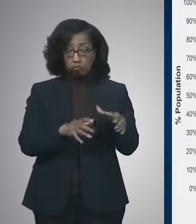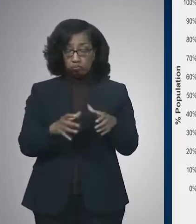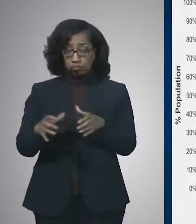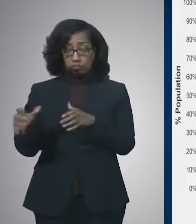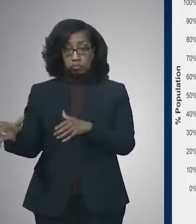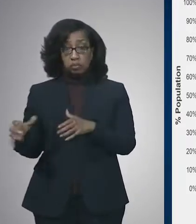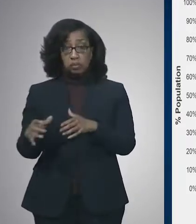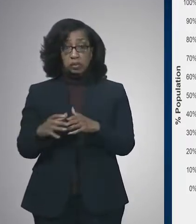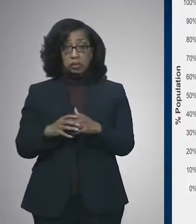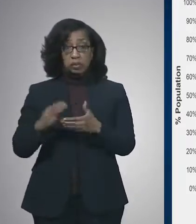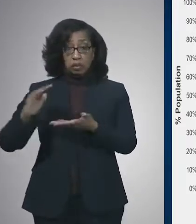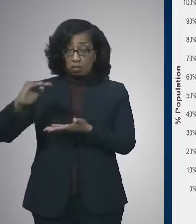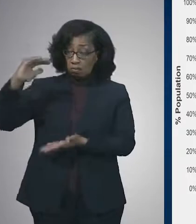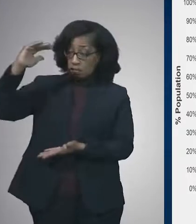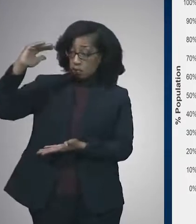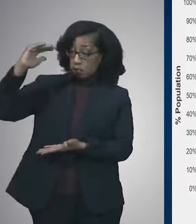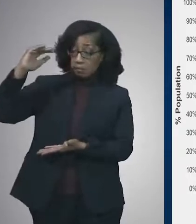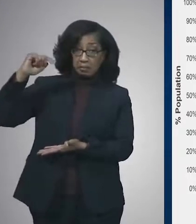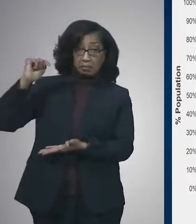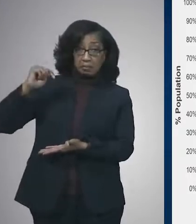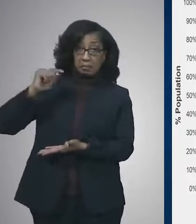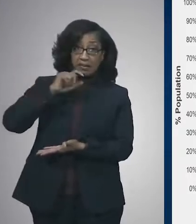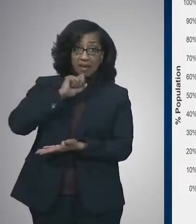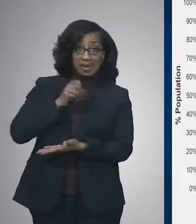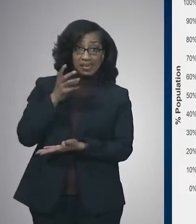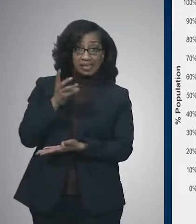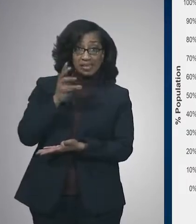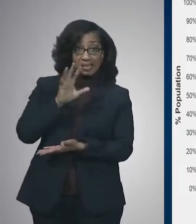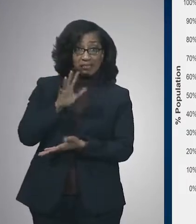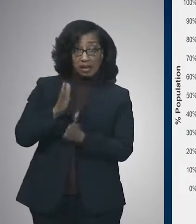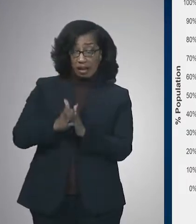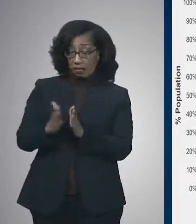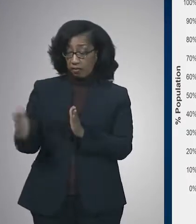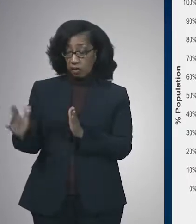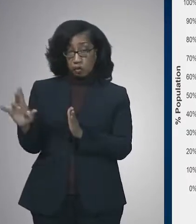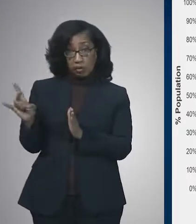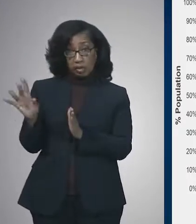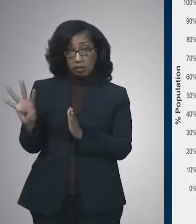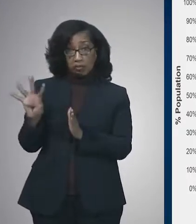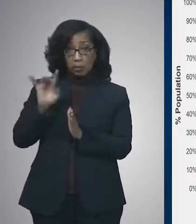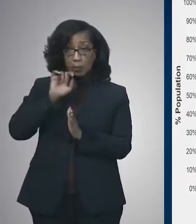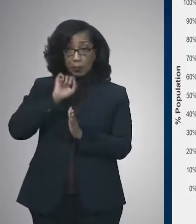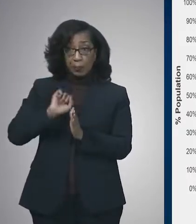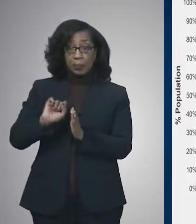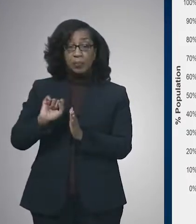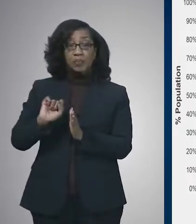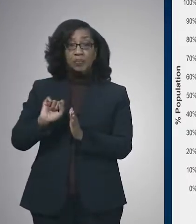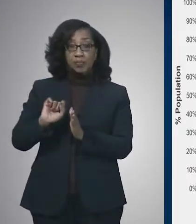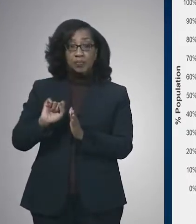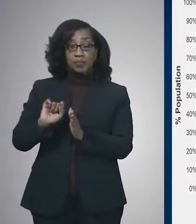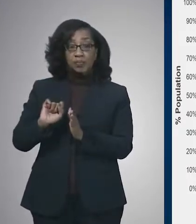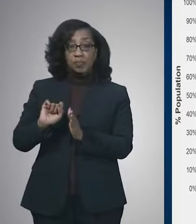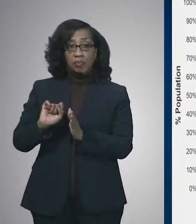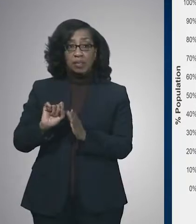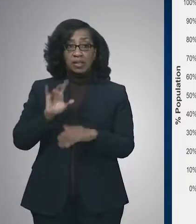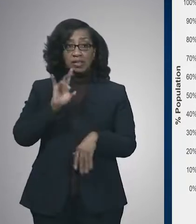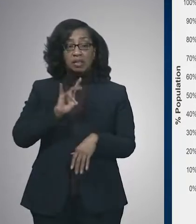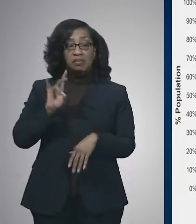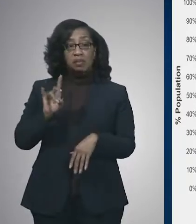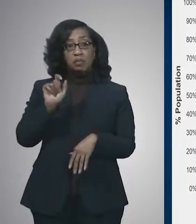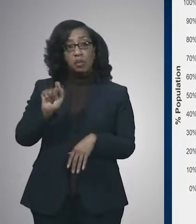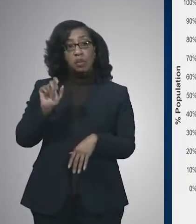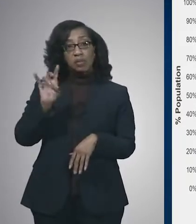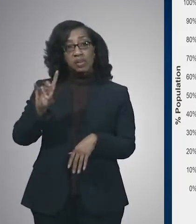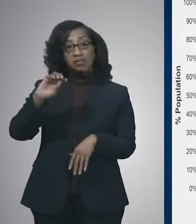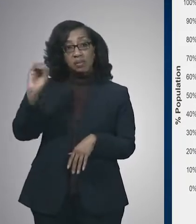with the highest vaccination rate is 65 to 74 year age group, with 77.7%